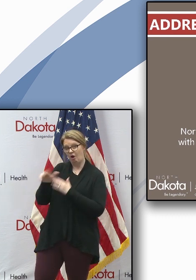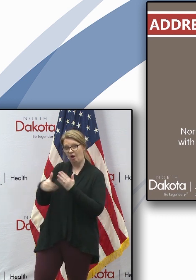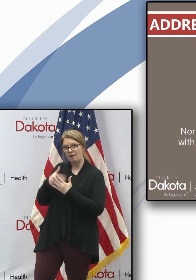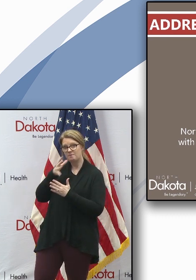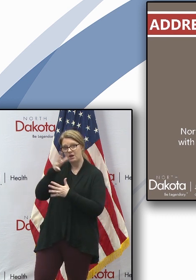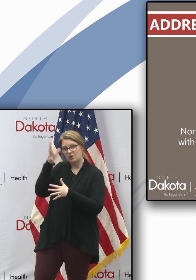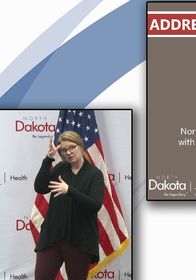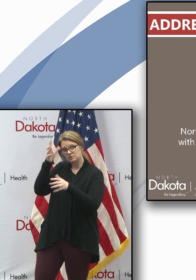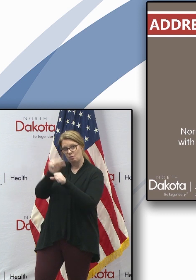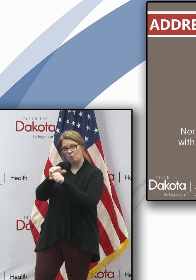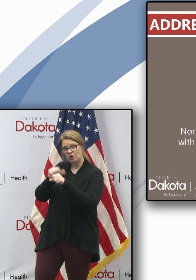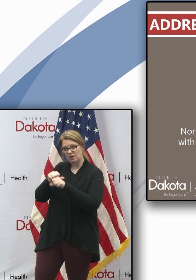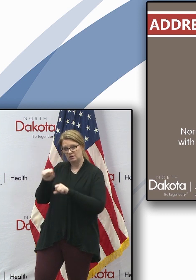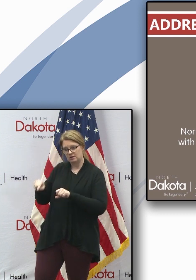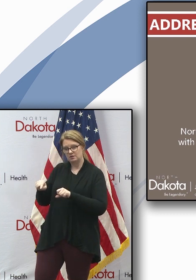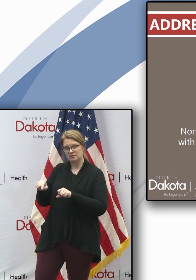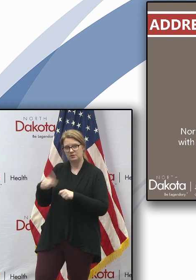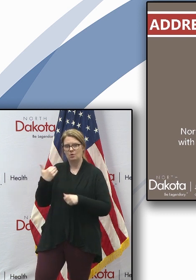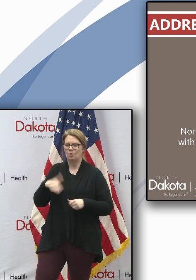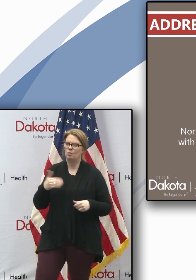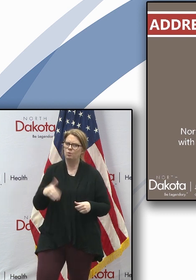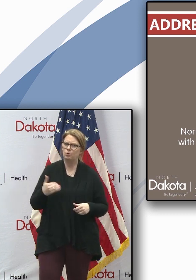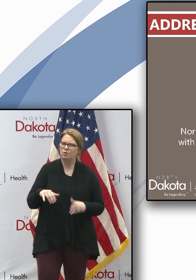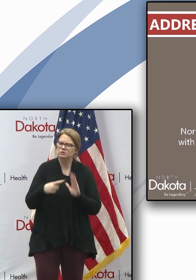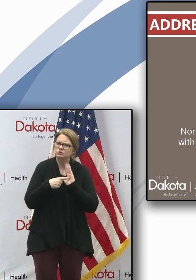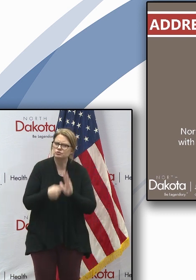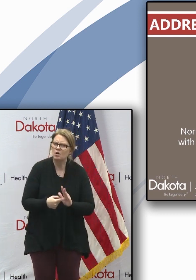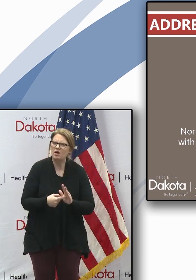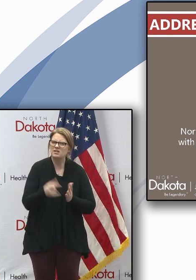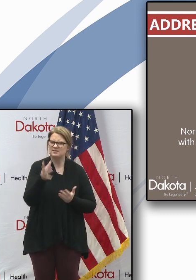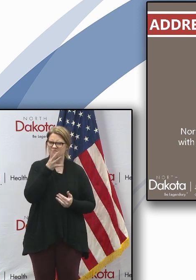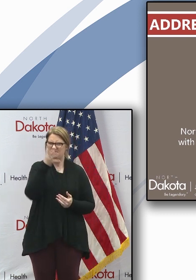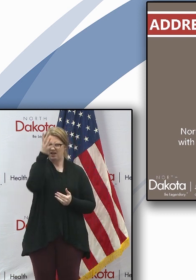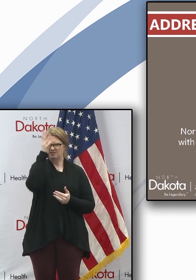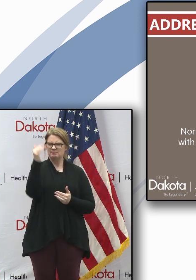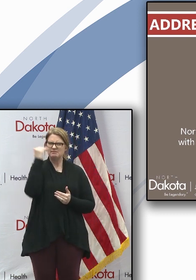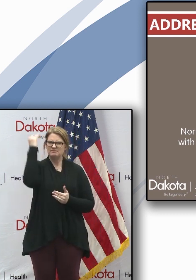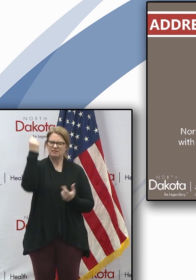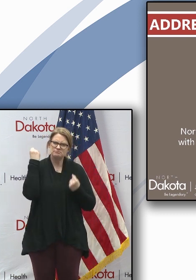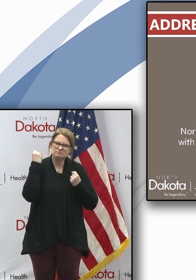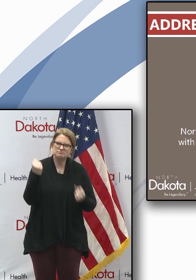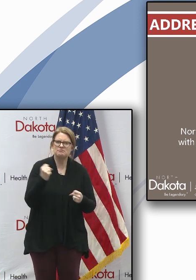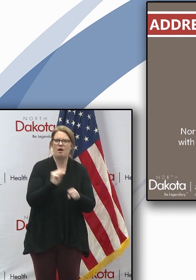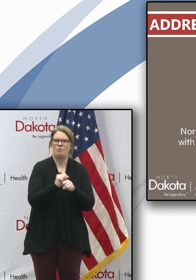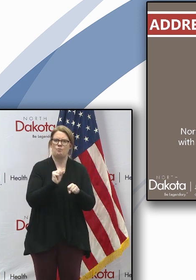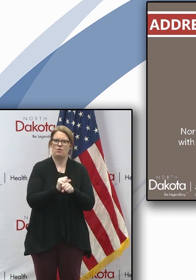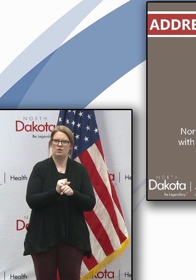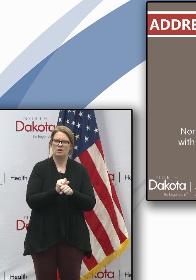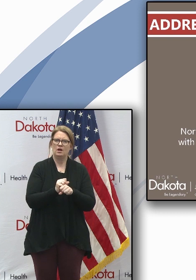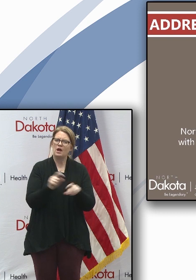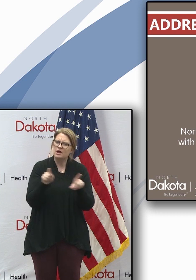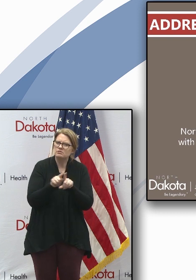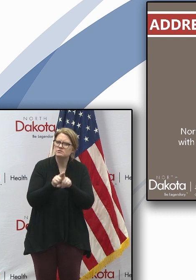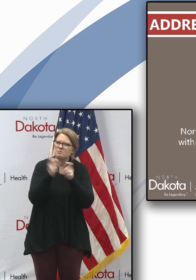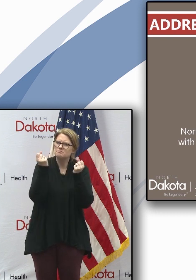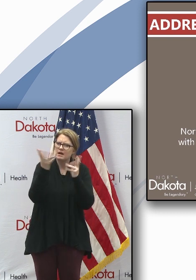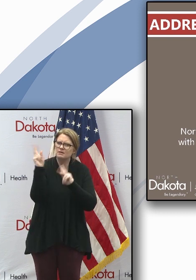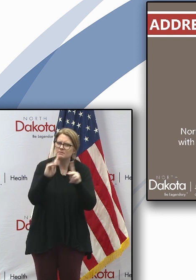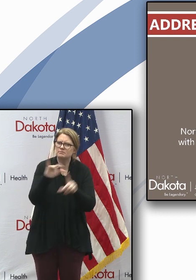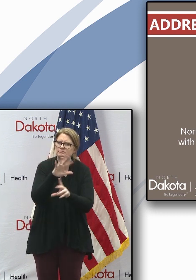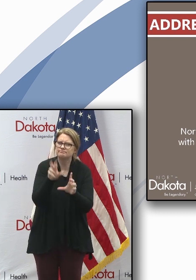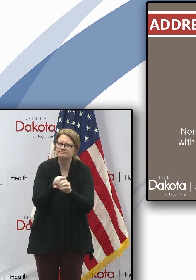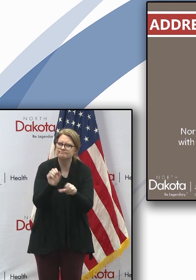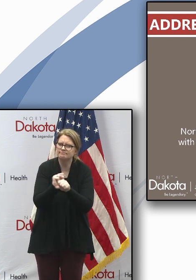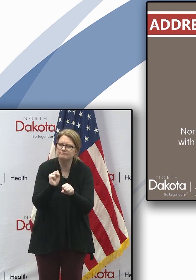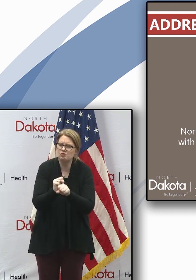And this reflects the strong work ethic in North Dakota and it reflects the high workforce participation that we have. And I